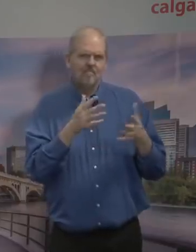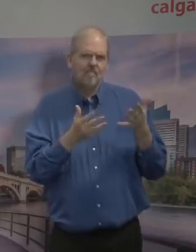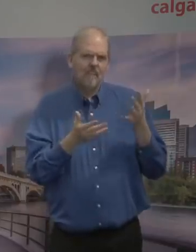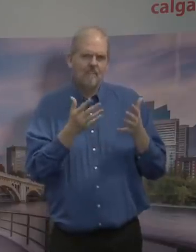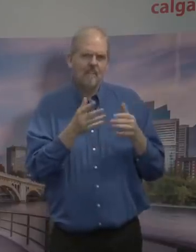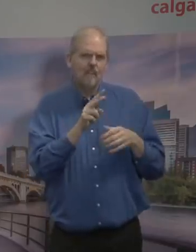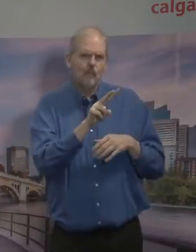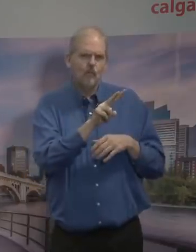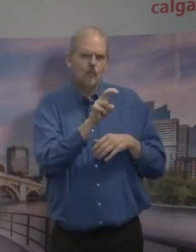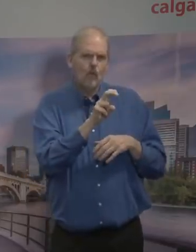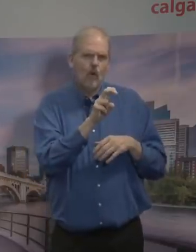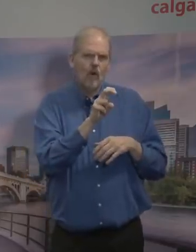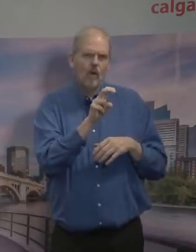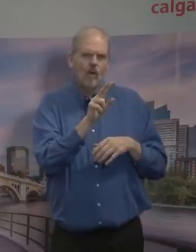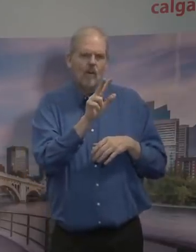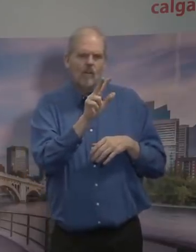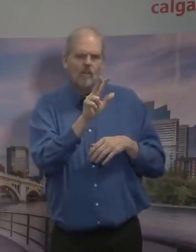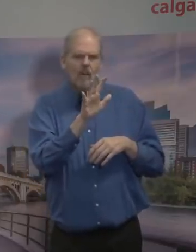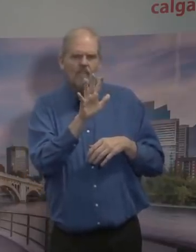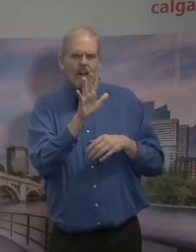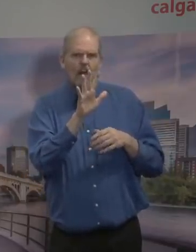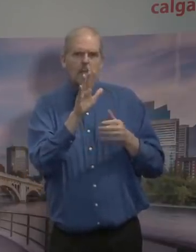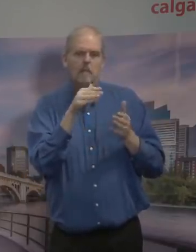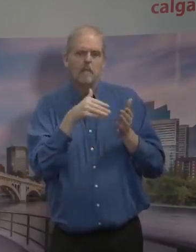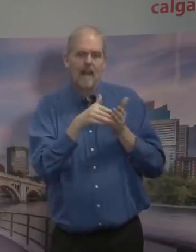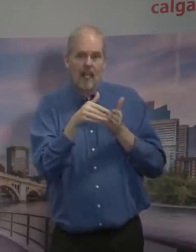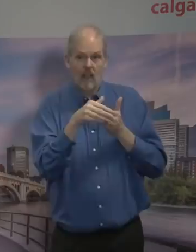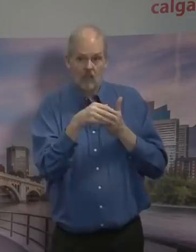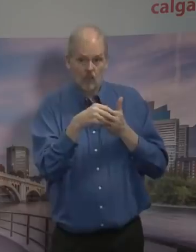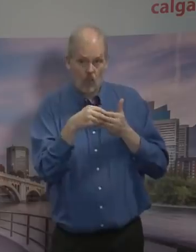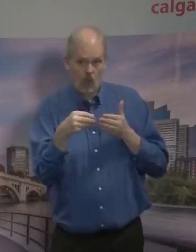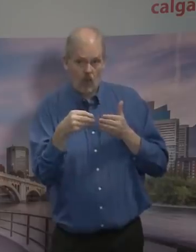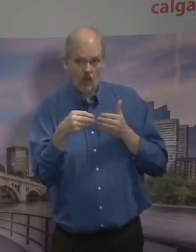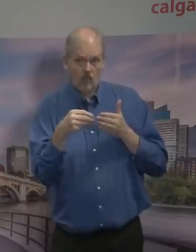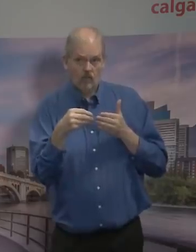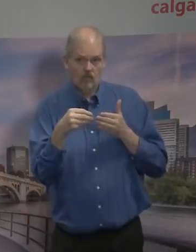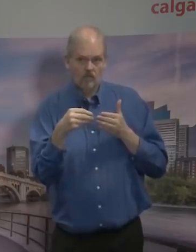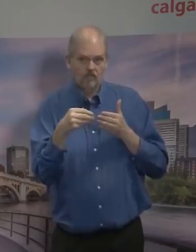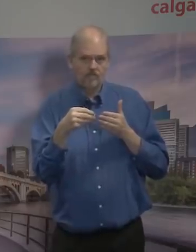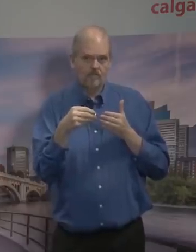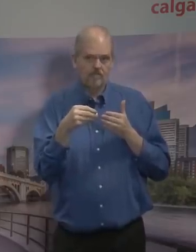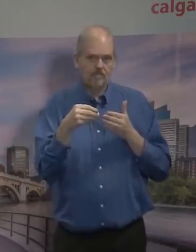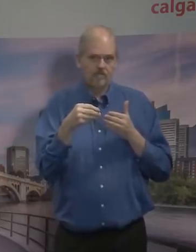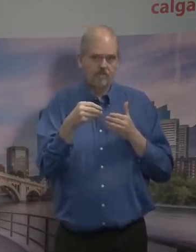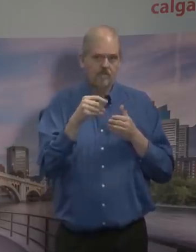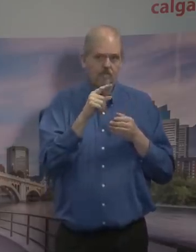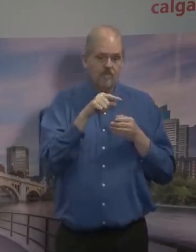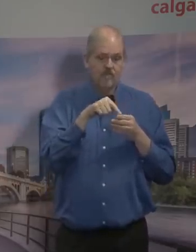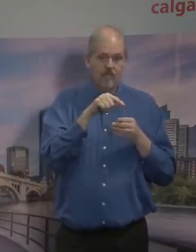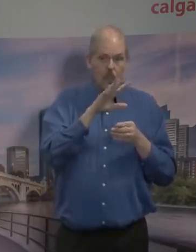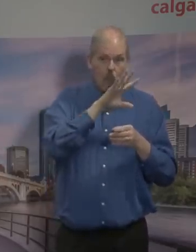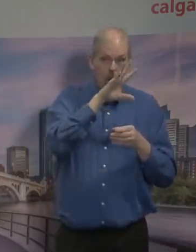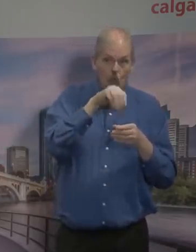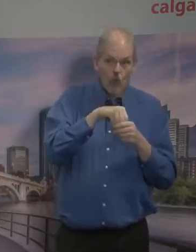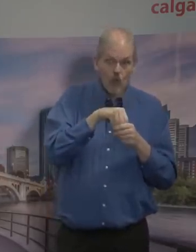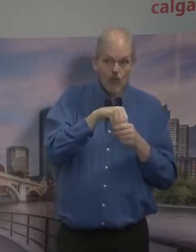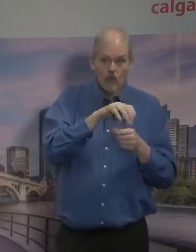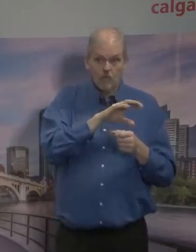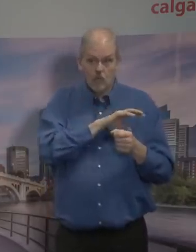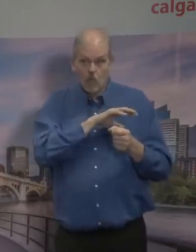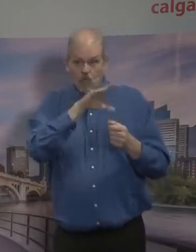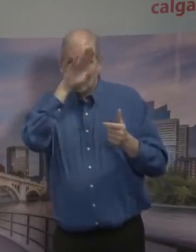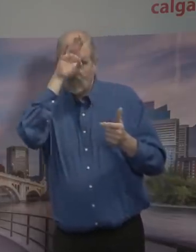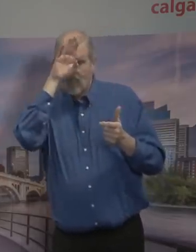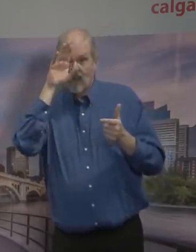based case. But that doesn't include the Calgary police. It doesn't include aid to non-profit agencies. And it doesn't include any